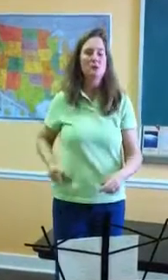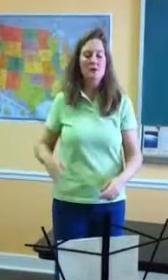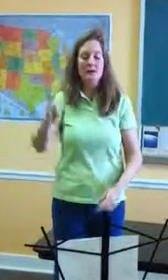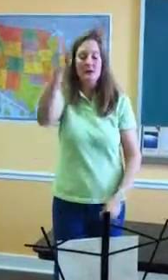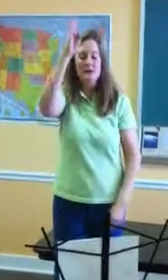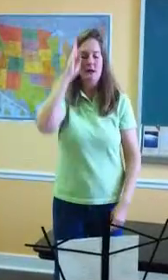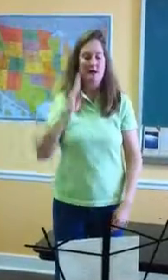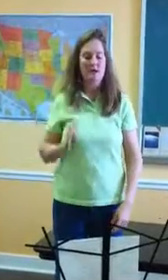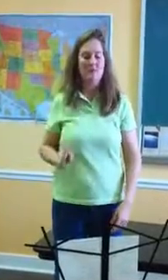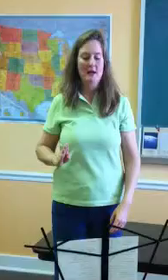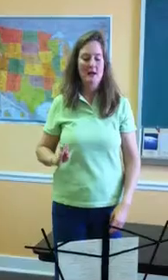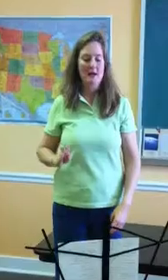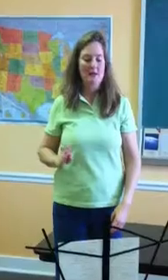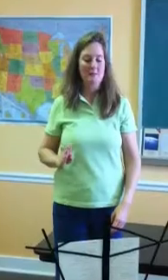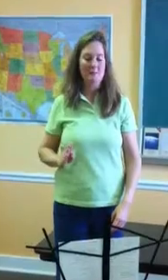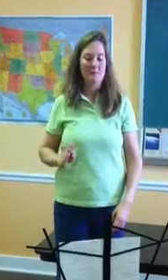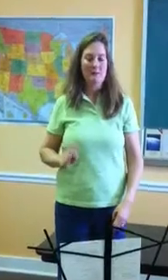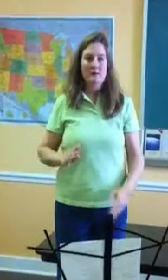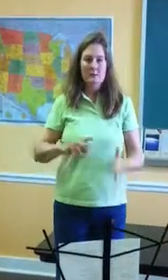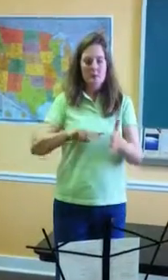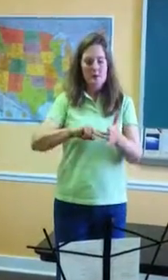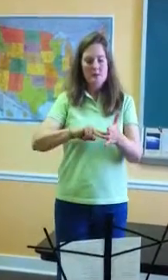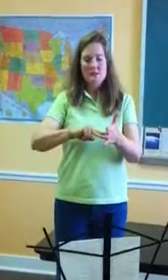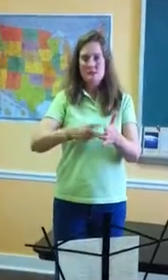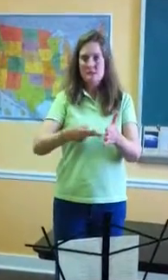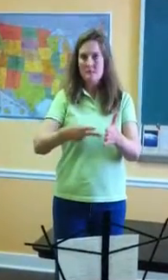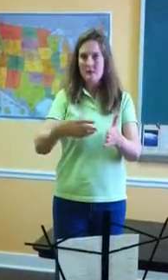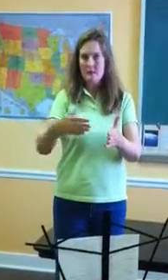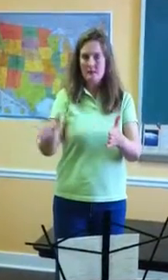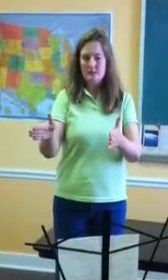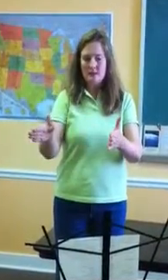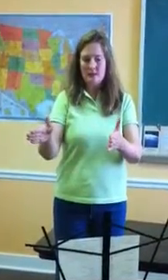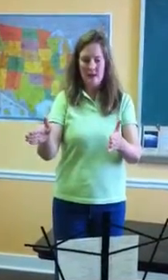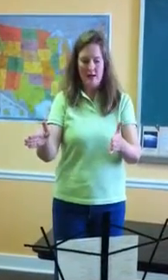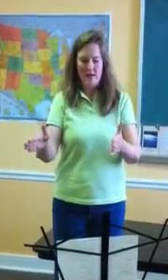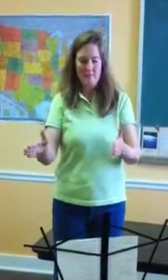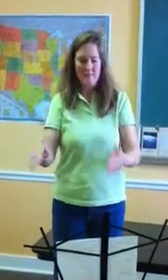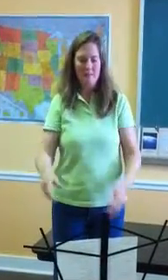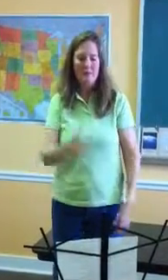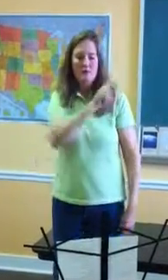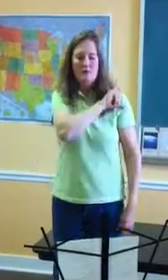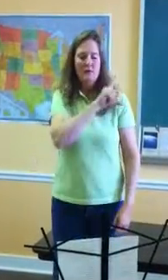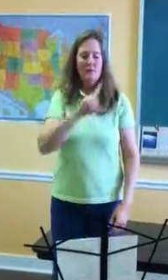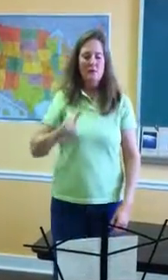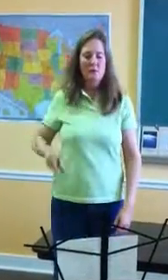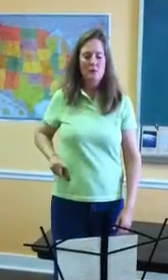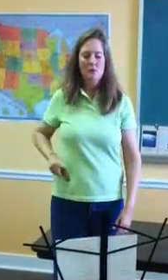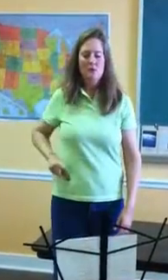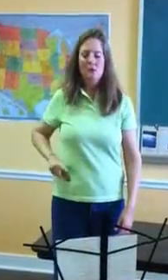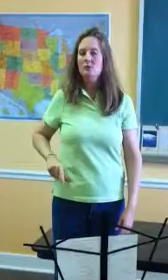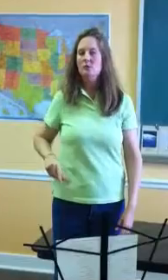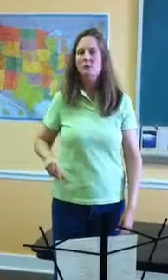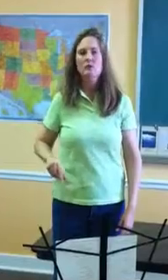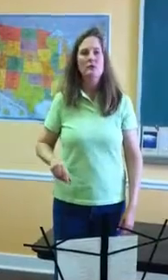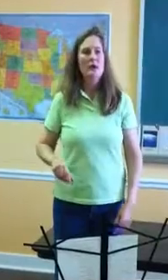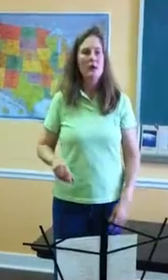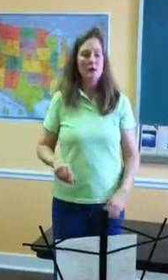Lord thy God in vain. Notice, this is meaningless, vain. For the Lord will not